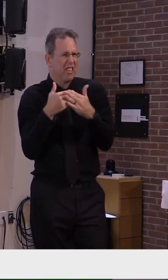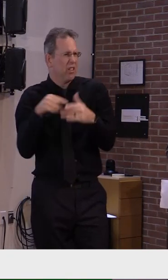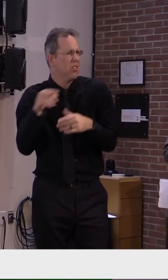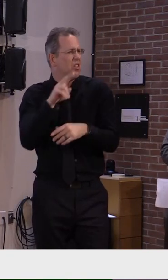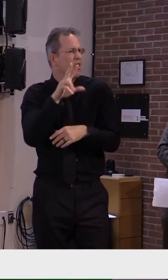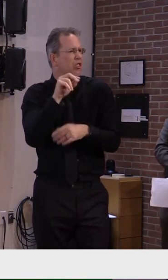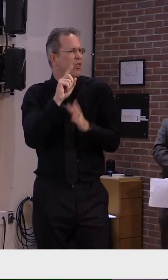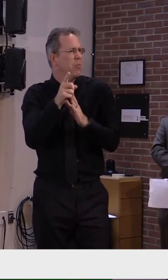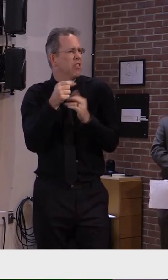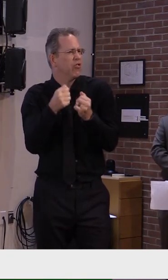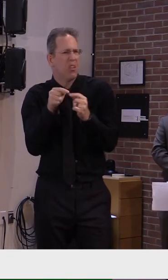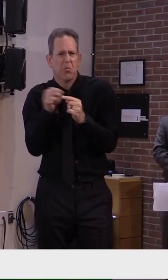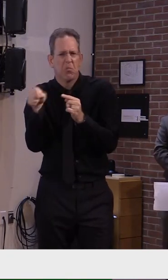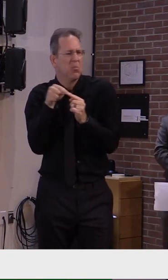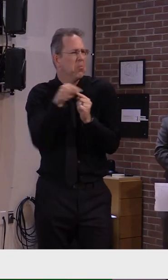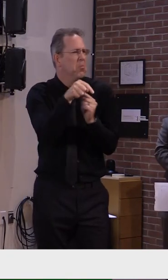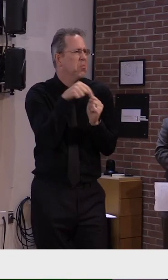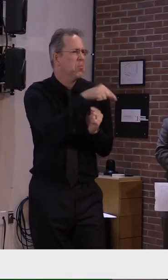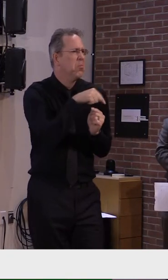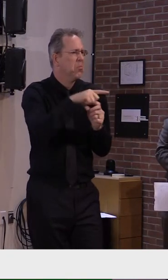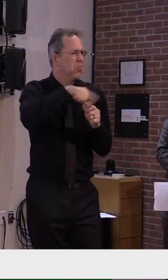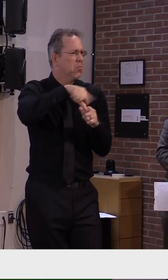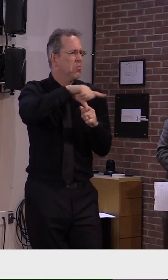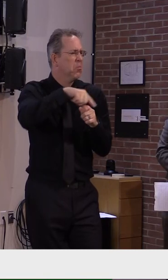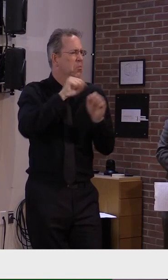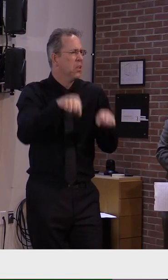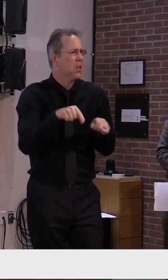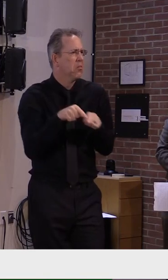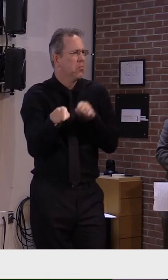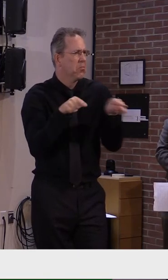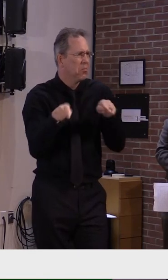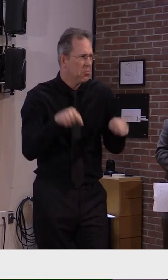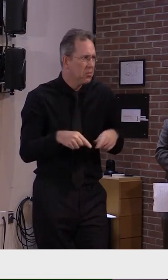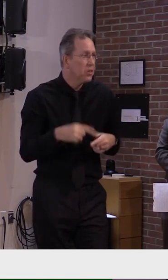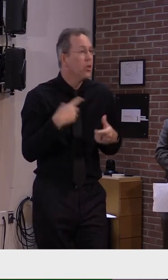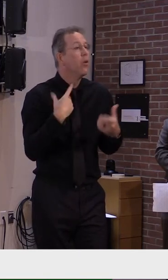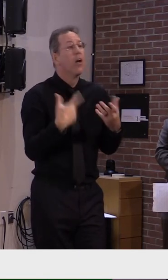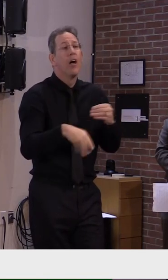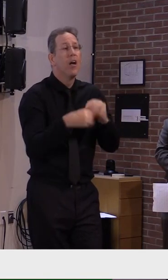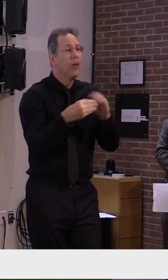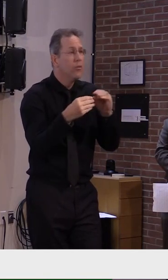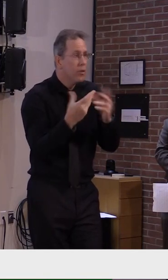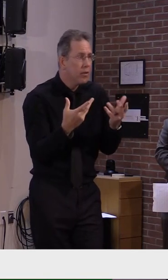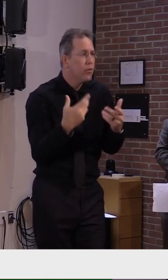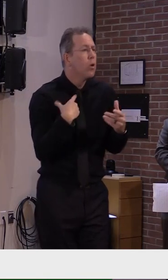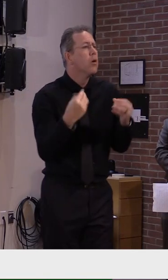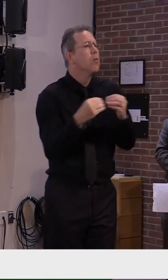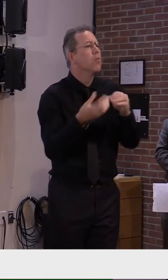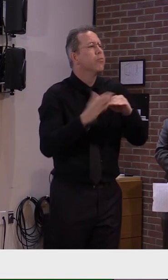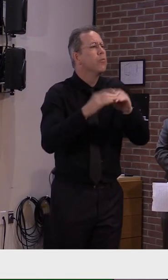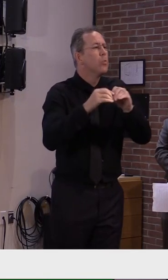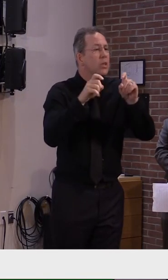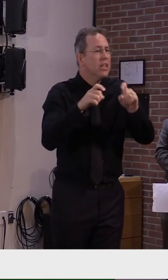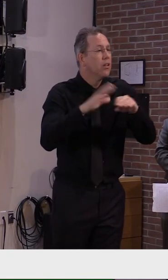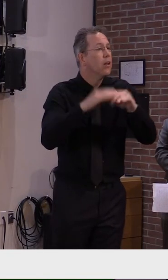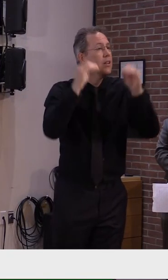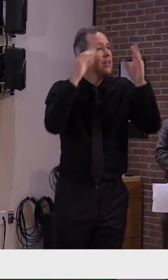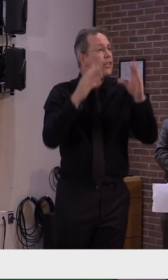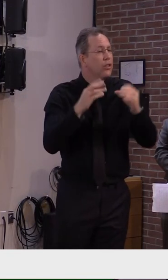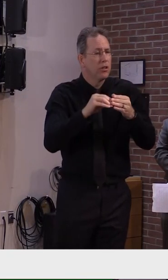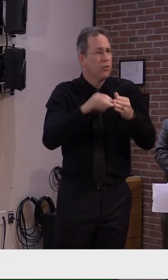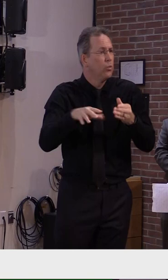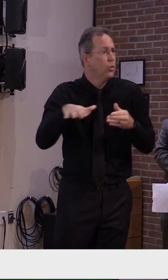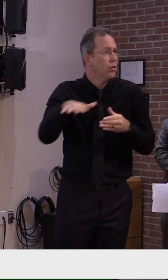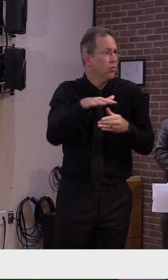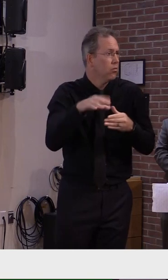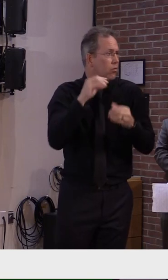on this. Additionally, we started offering testing for all teachers and school staff. With